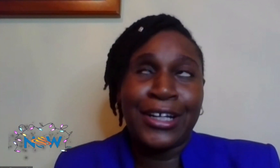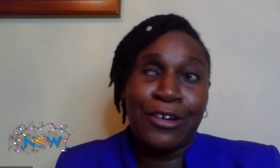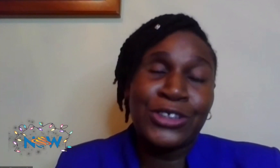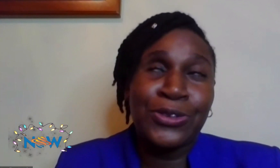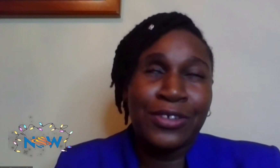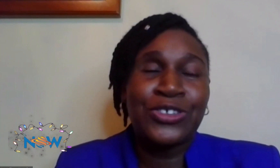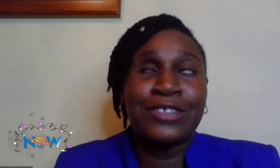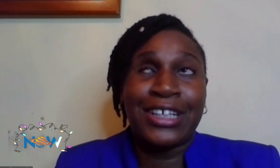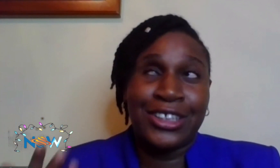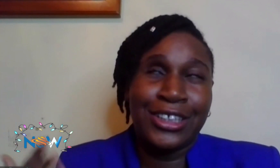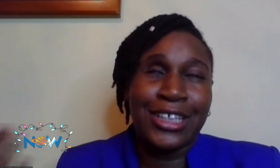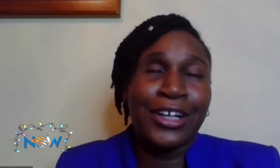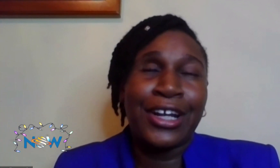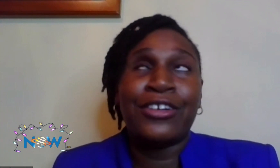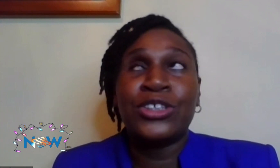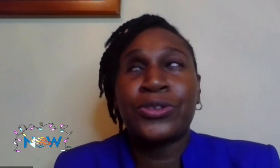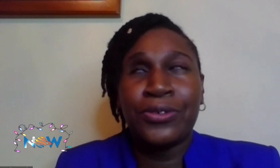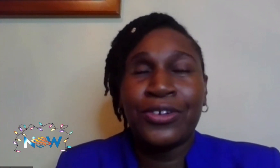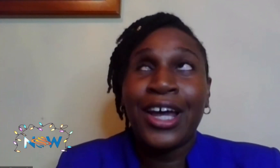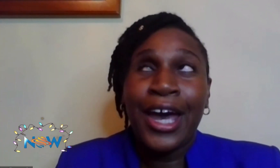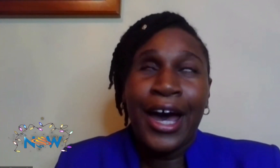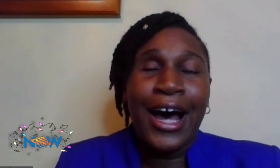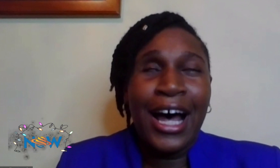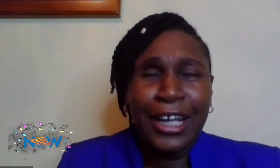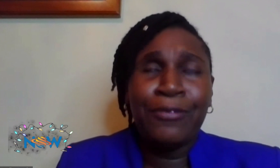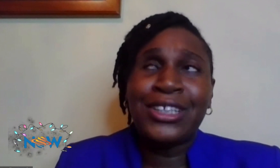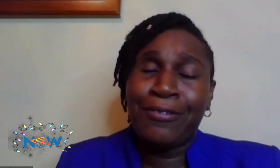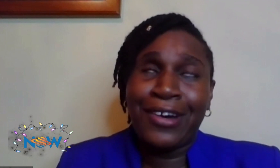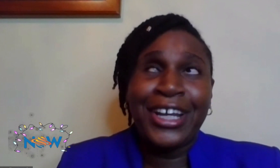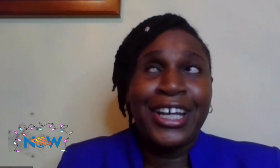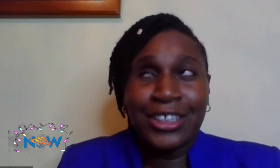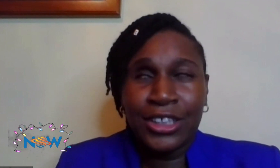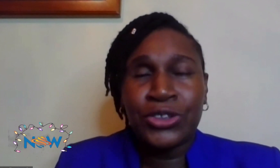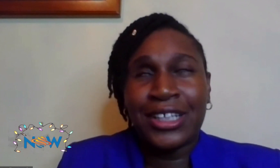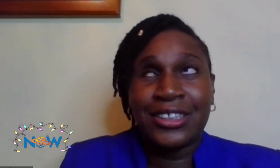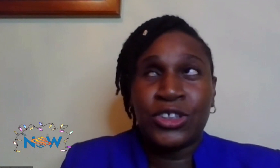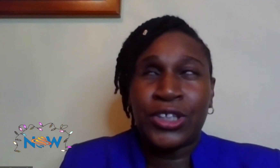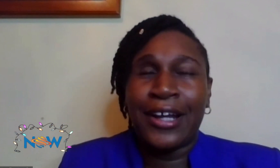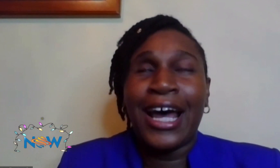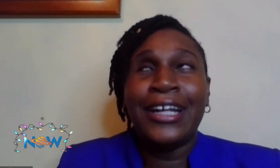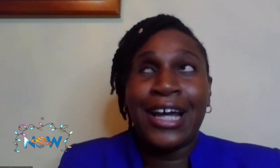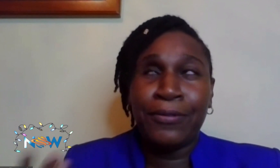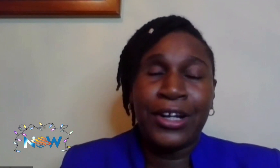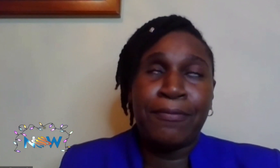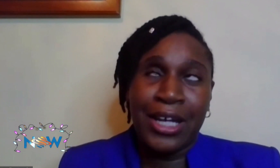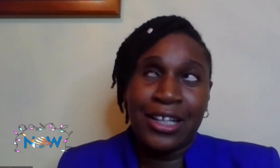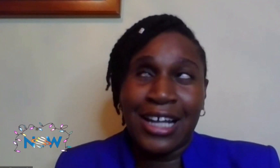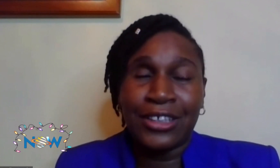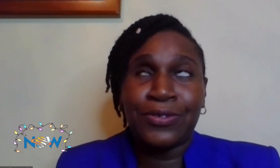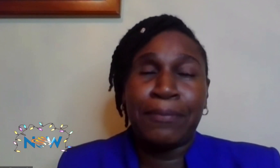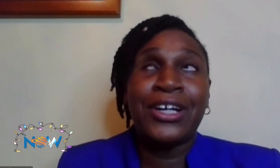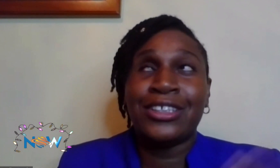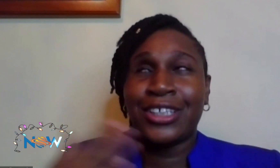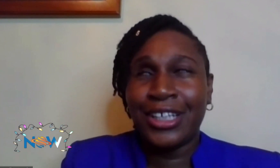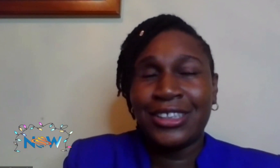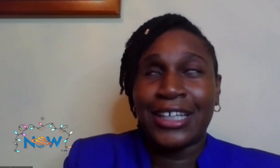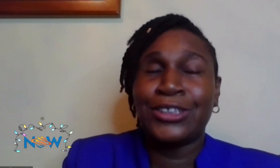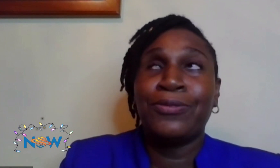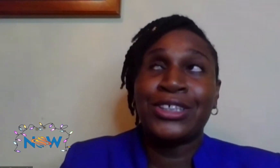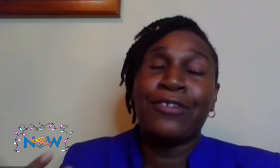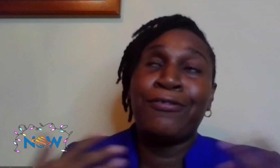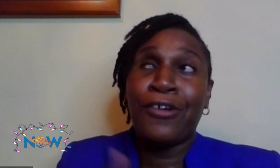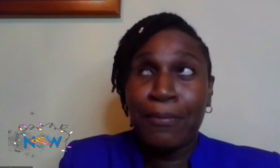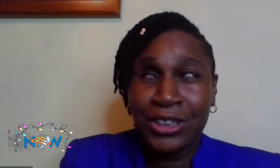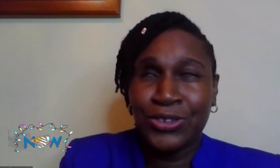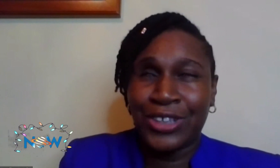my secondary school, which was Vesney Secondary School. And it was a very easy transition. And that would have been that way, because Kern